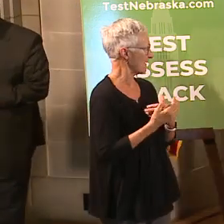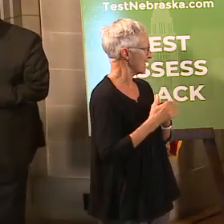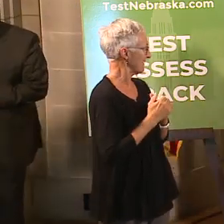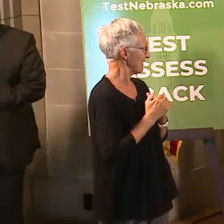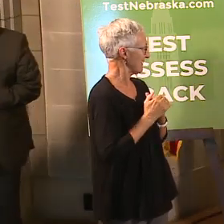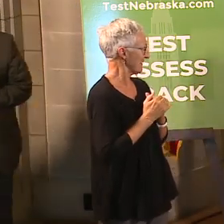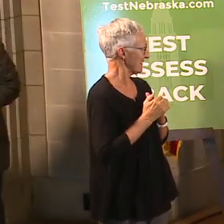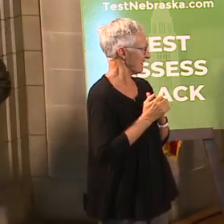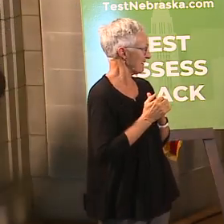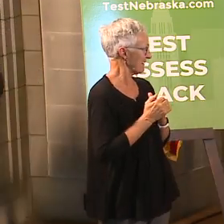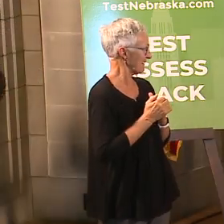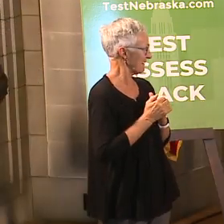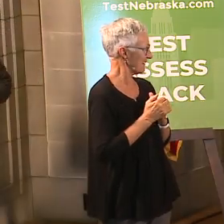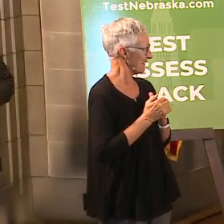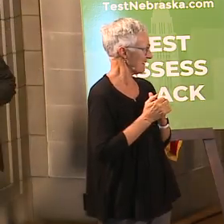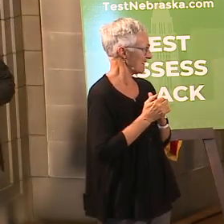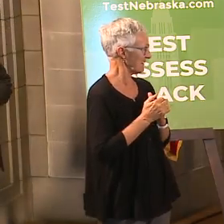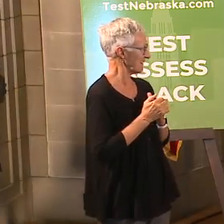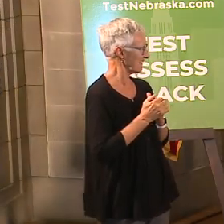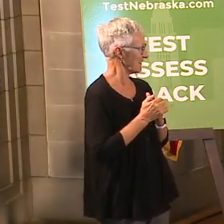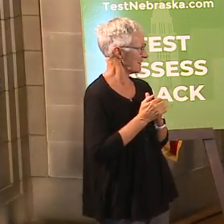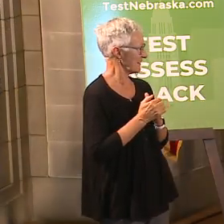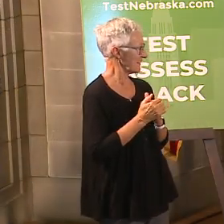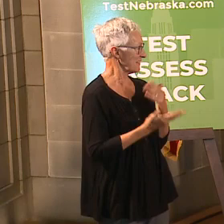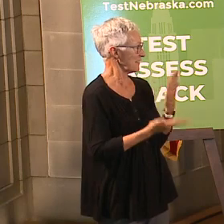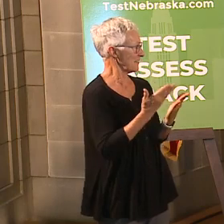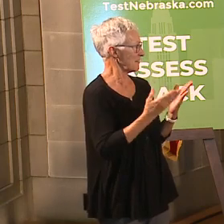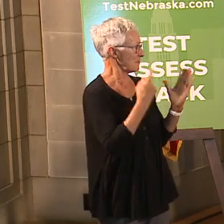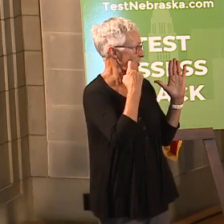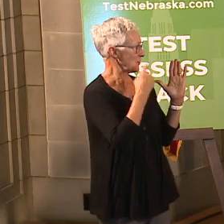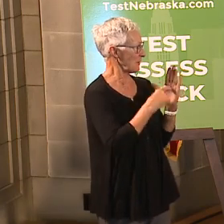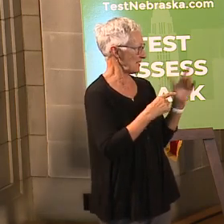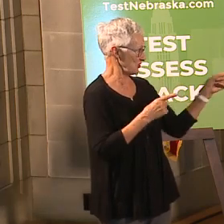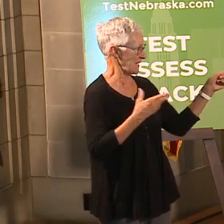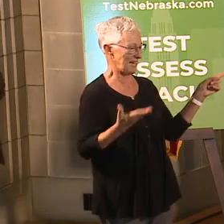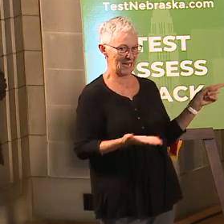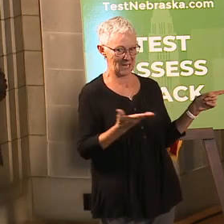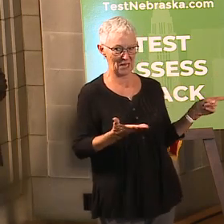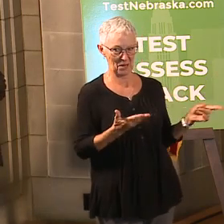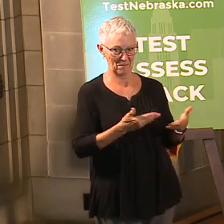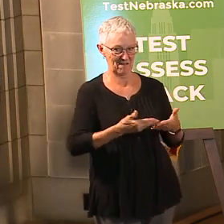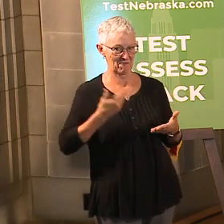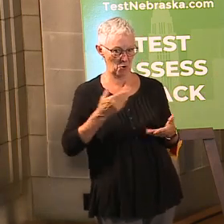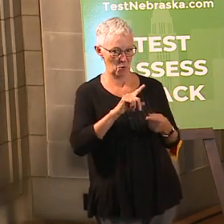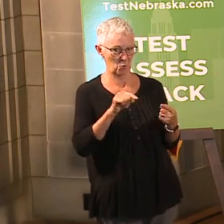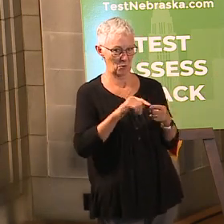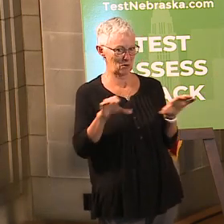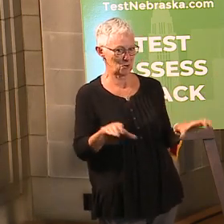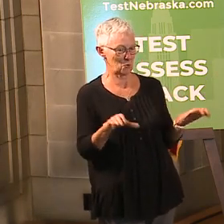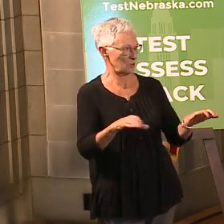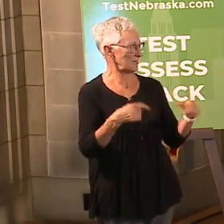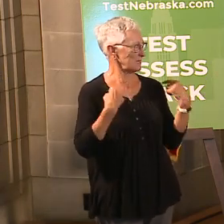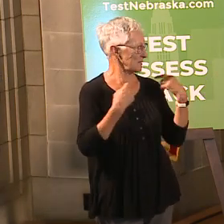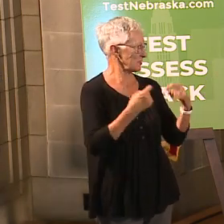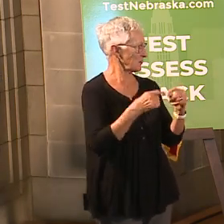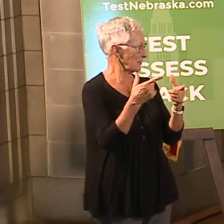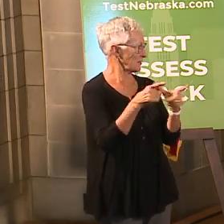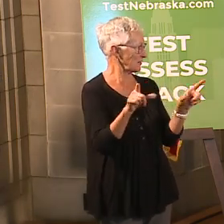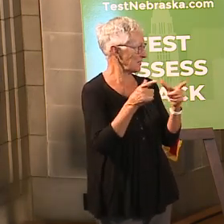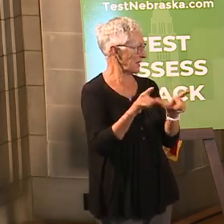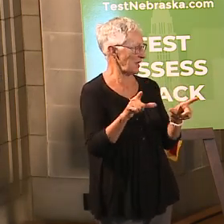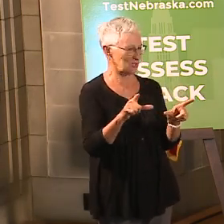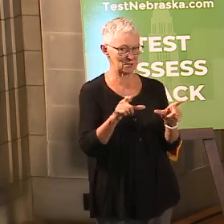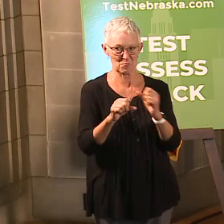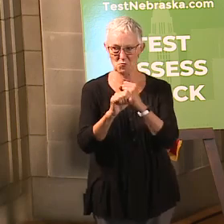face behind it. You may recognize also that Z has been here before when we're doing our Spanish language broadcast. And I am no